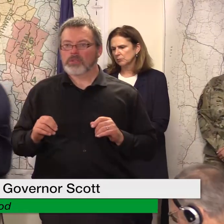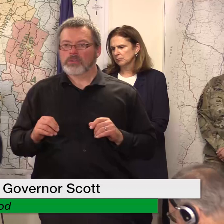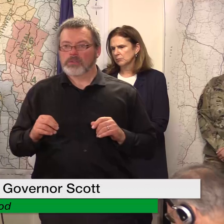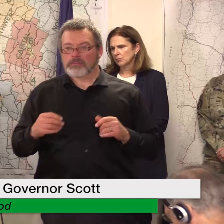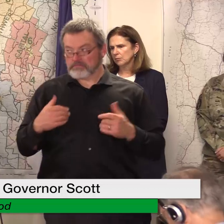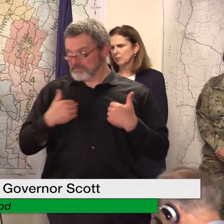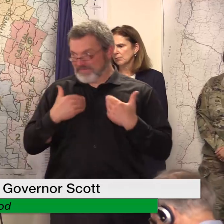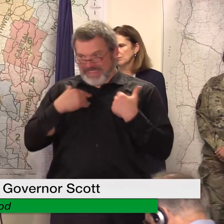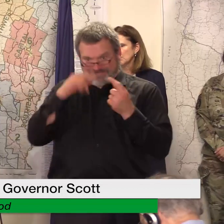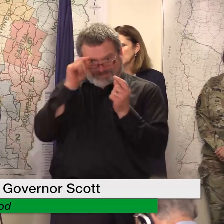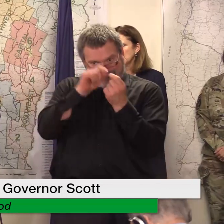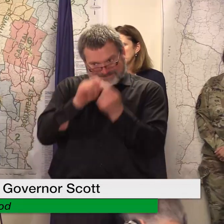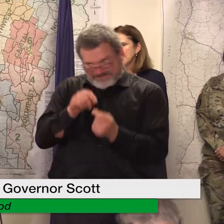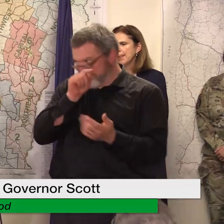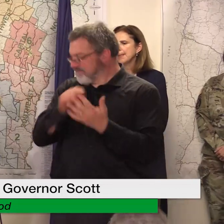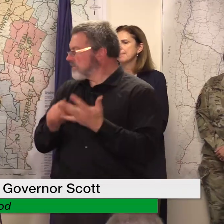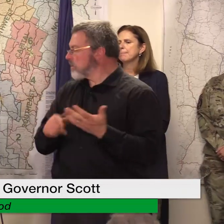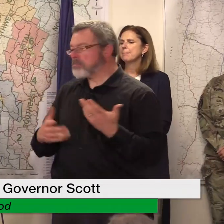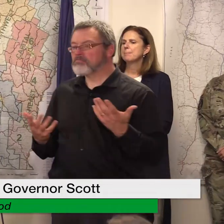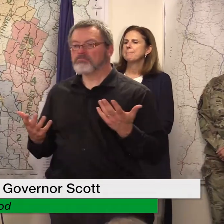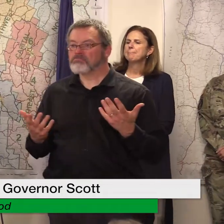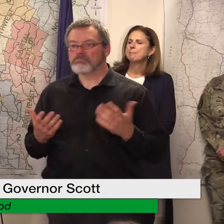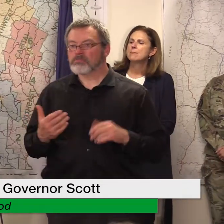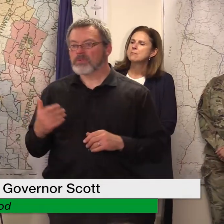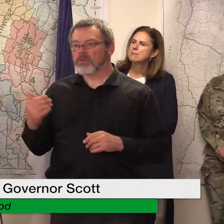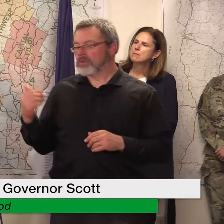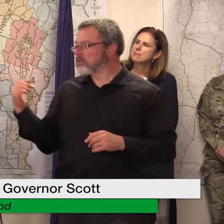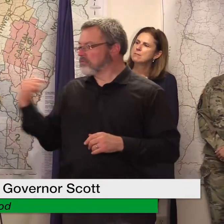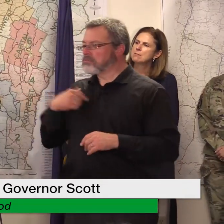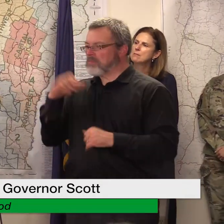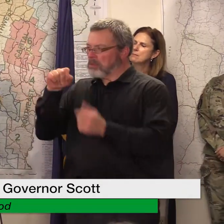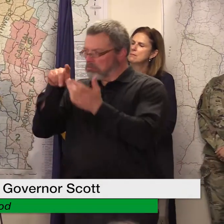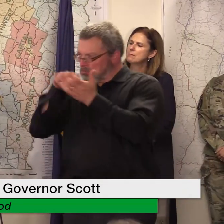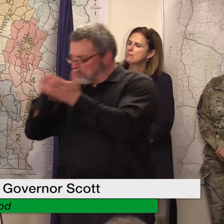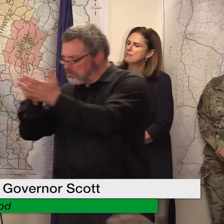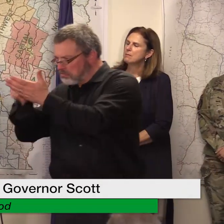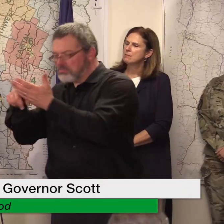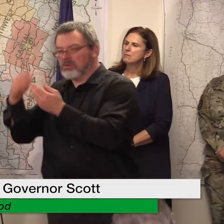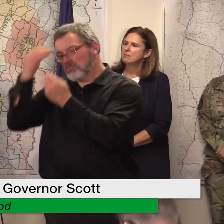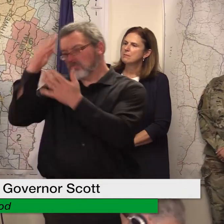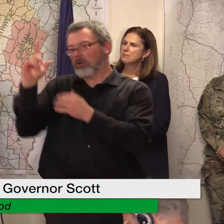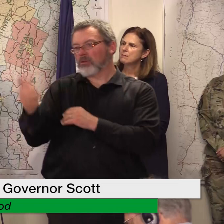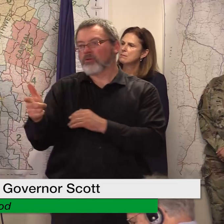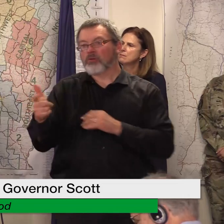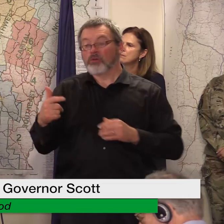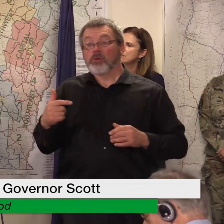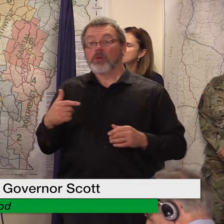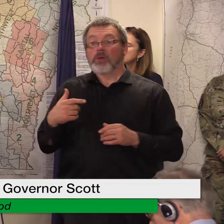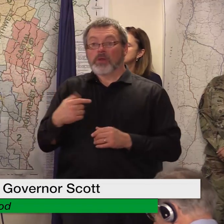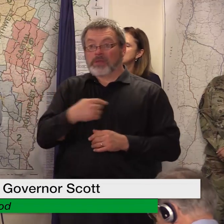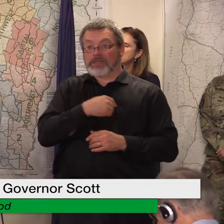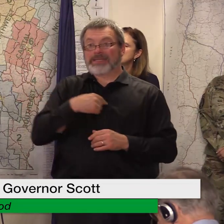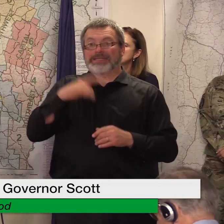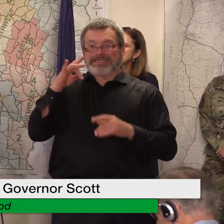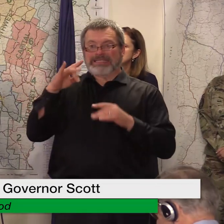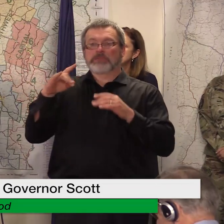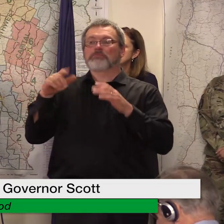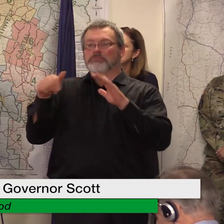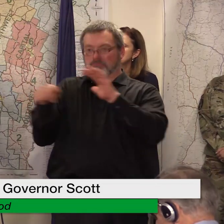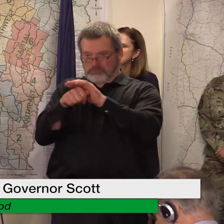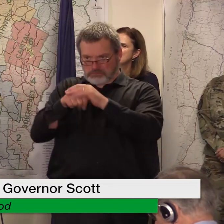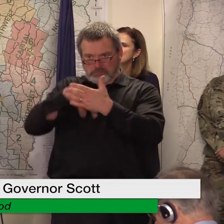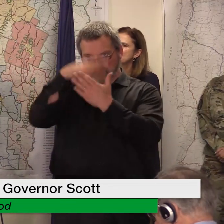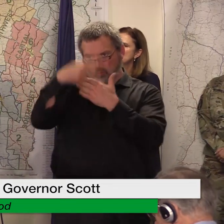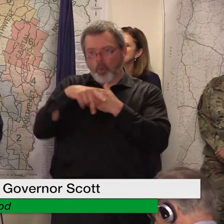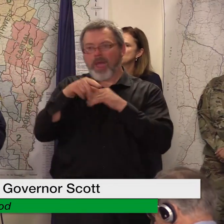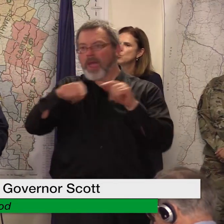off my fingertips i'm happy to follow up with you um we have deployed a number of shelter situations most of which have been the